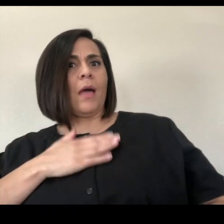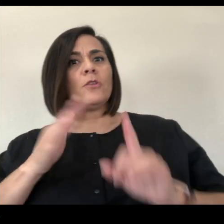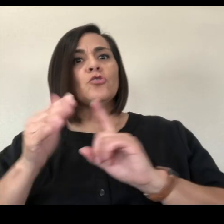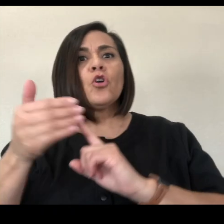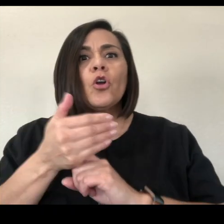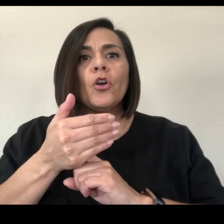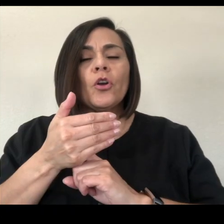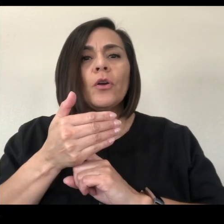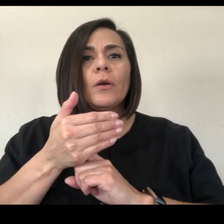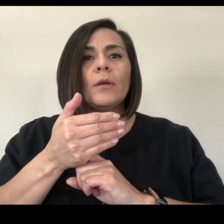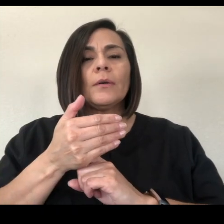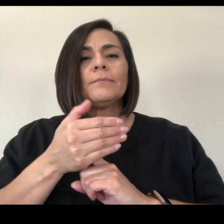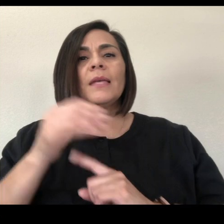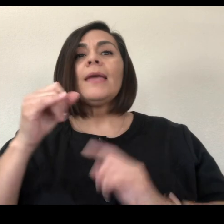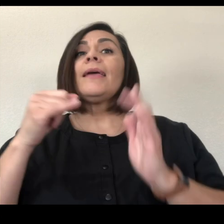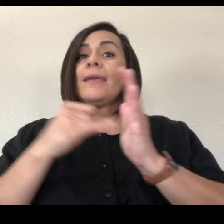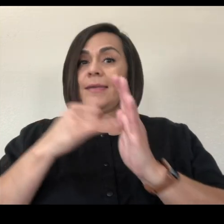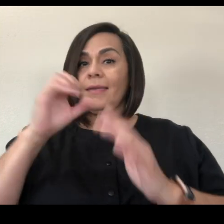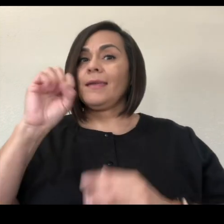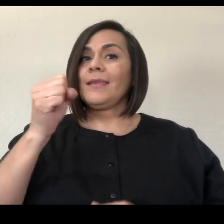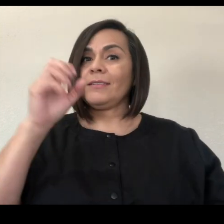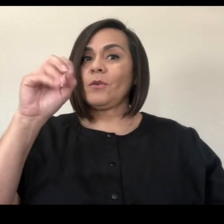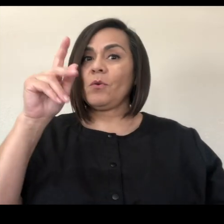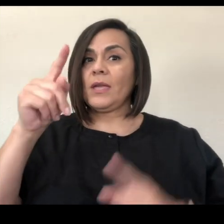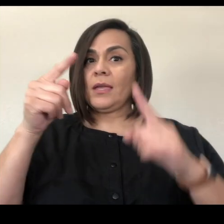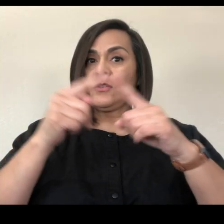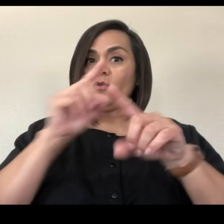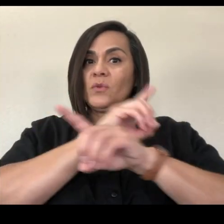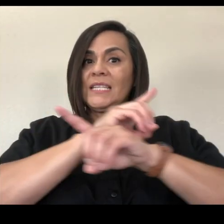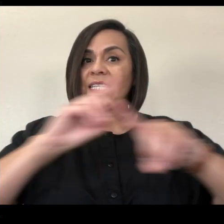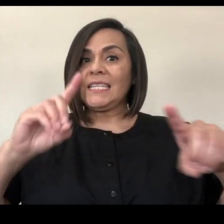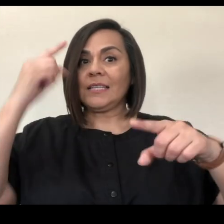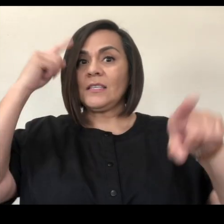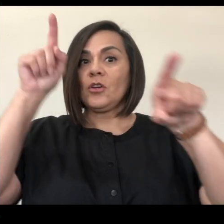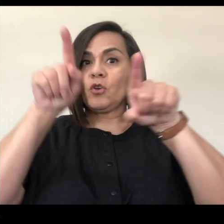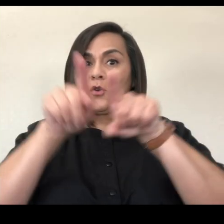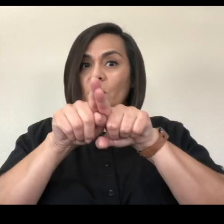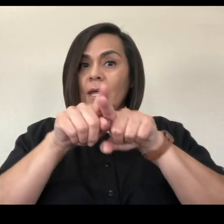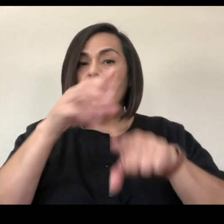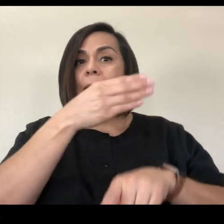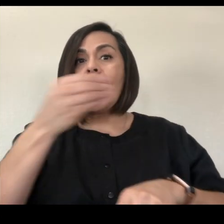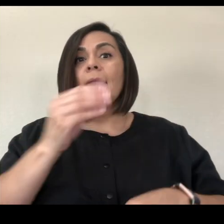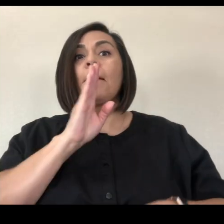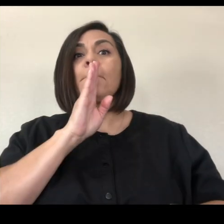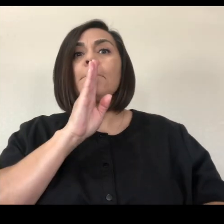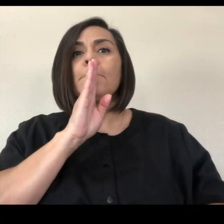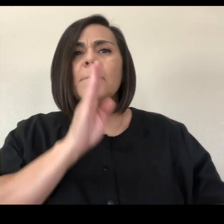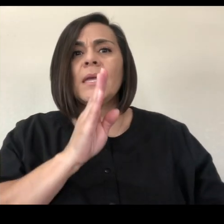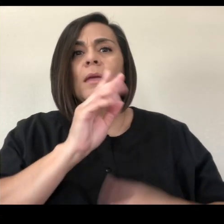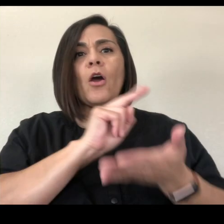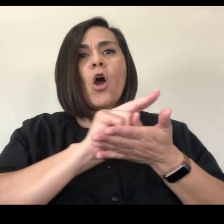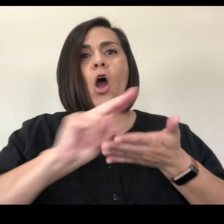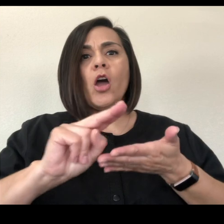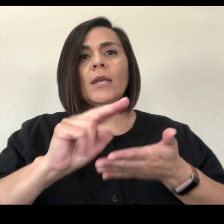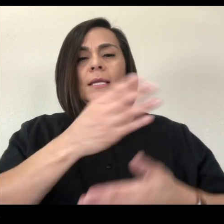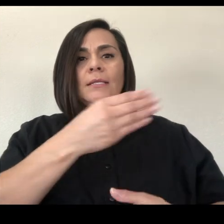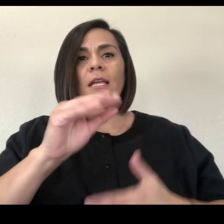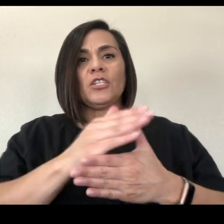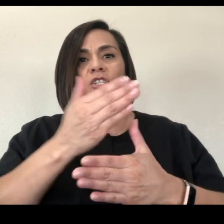It's okay to disagree, and it's important to be honest and share how you feel. Moby, I'm sure it's